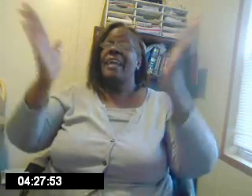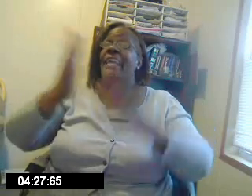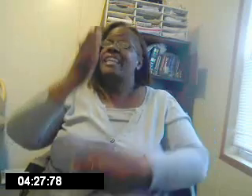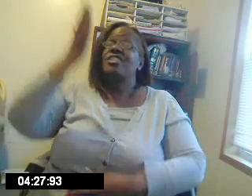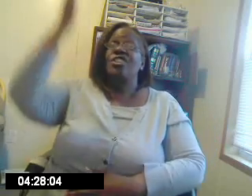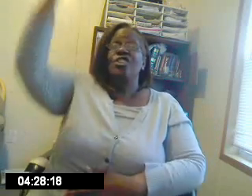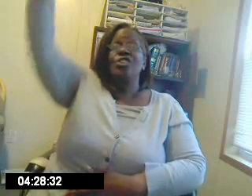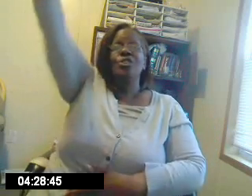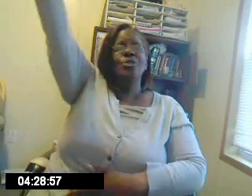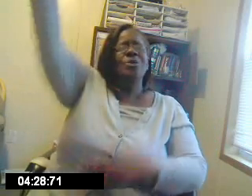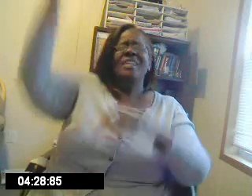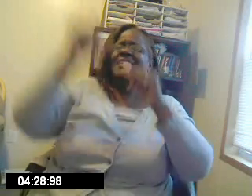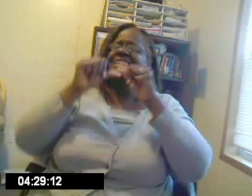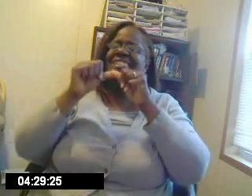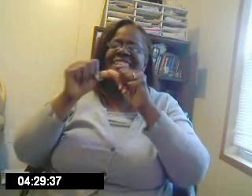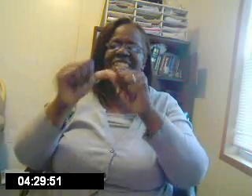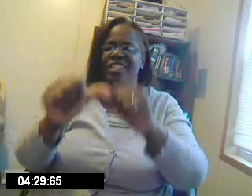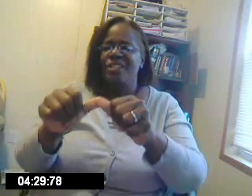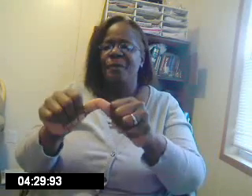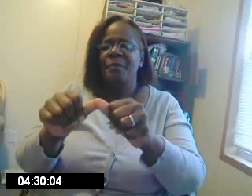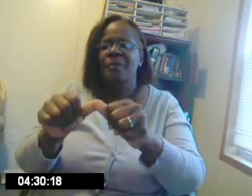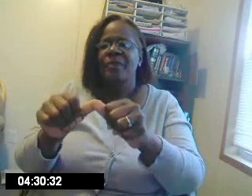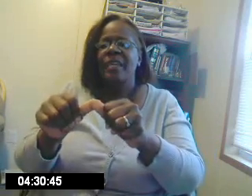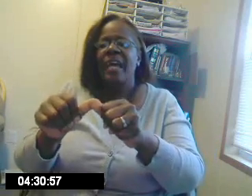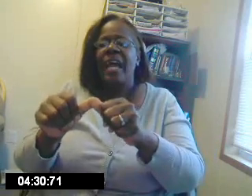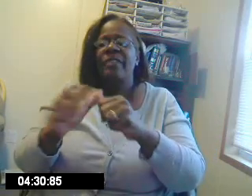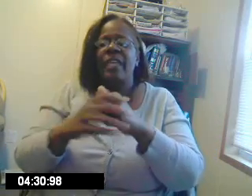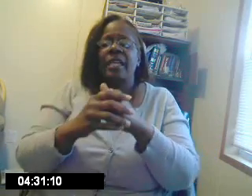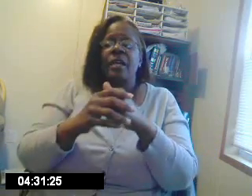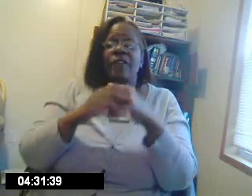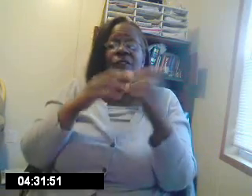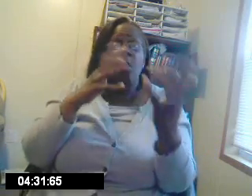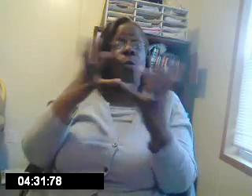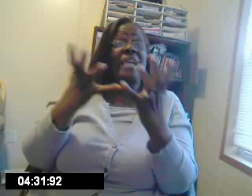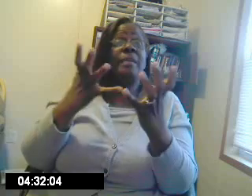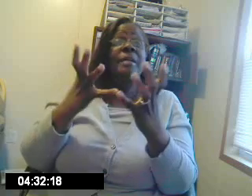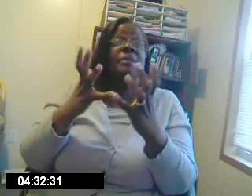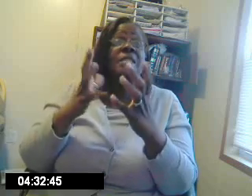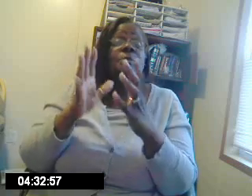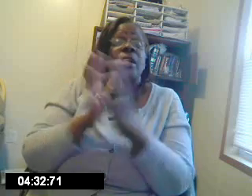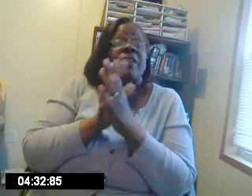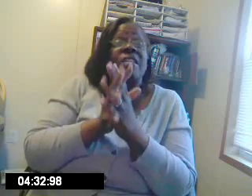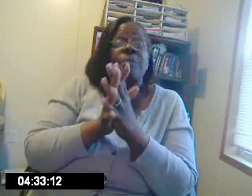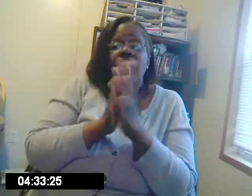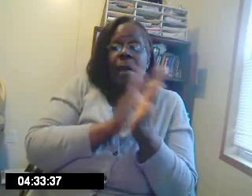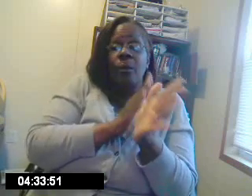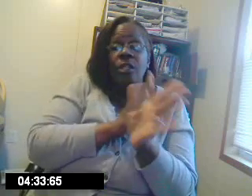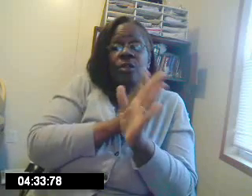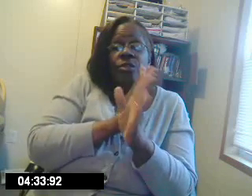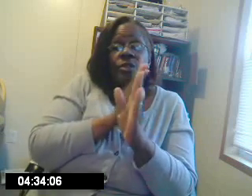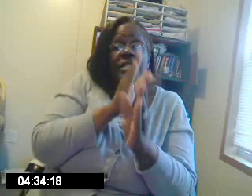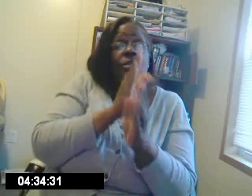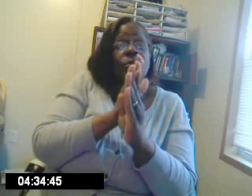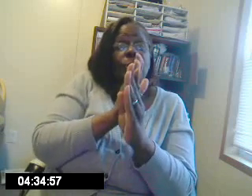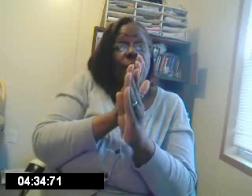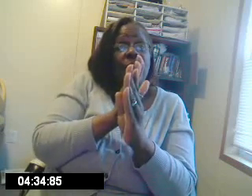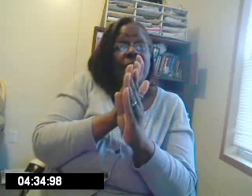you continue. And then for waking me up this morning. Now this part I'm only going to do the solo part.